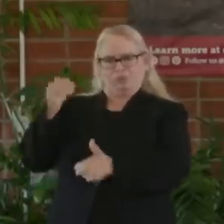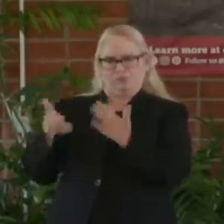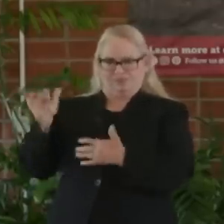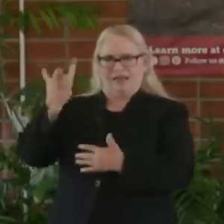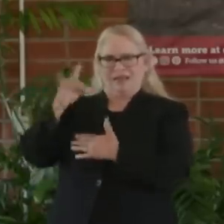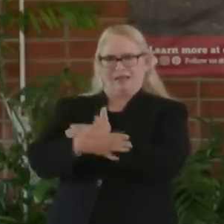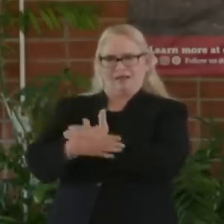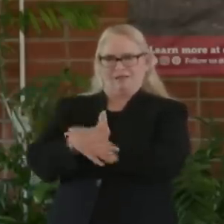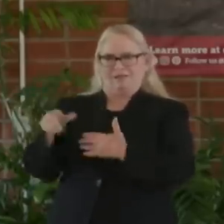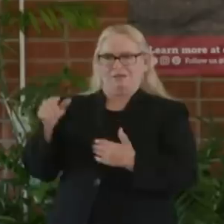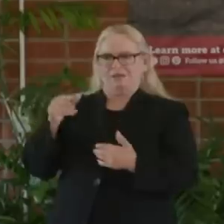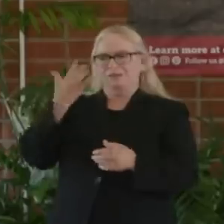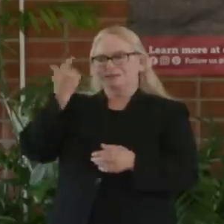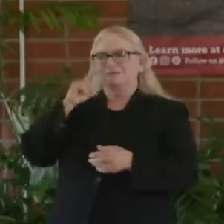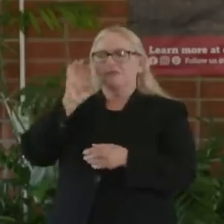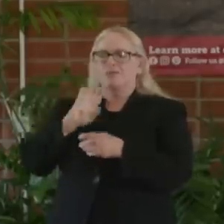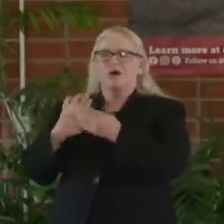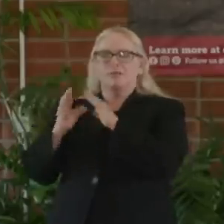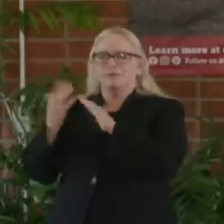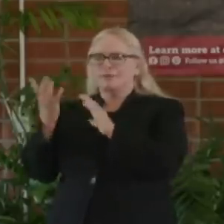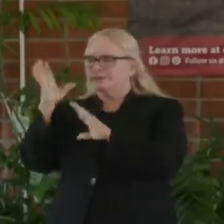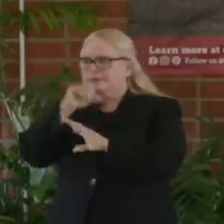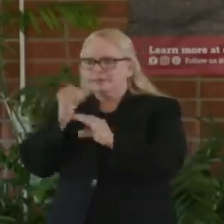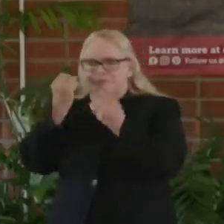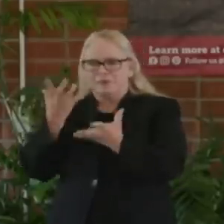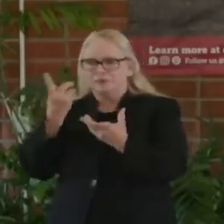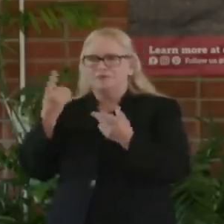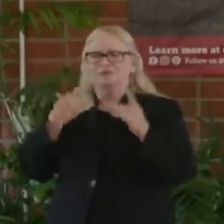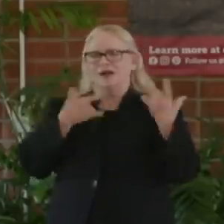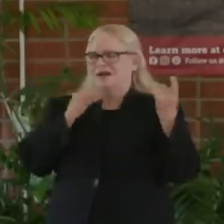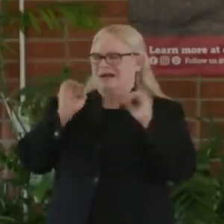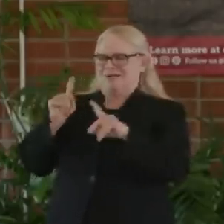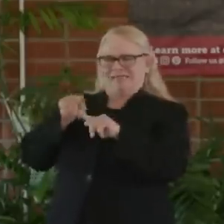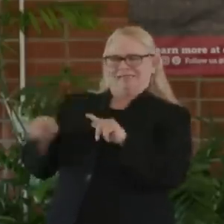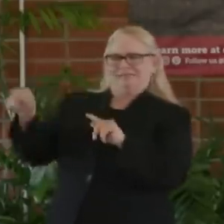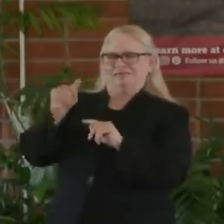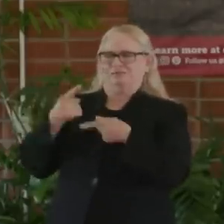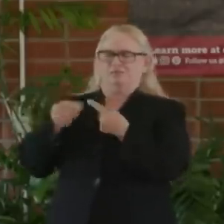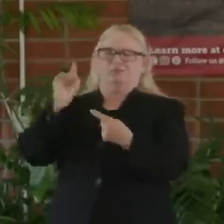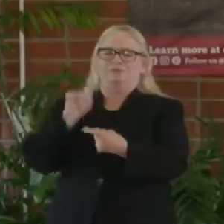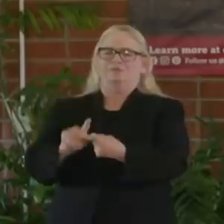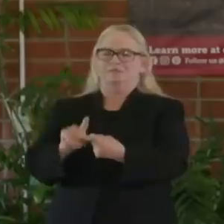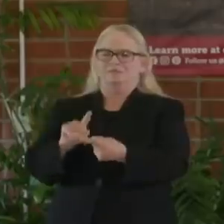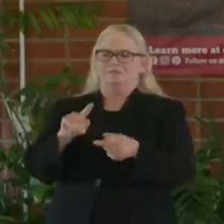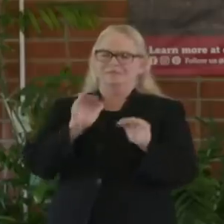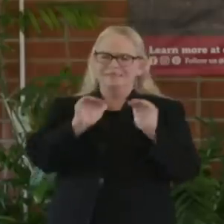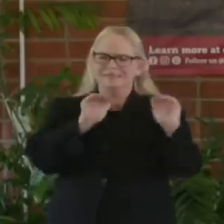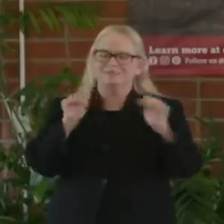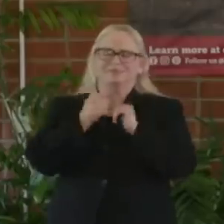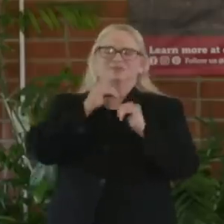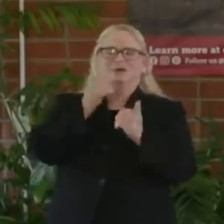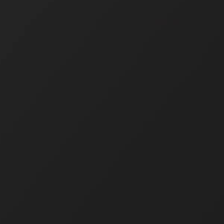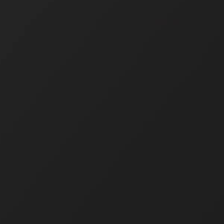messages that can reduce transmission, as well as ensuring that testing is in high quality and high amount within